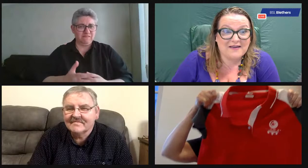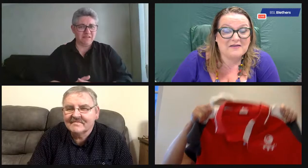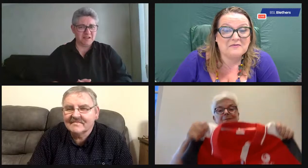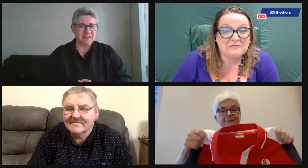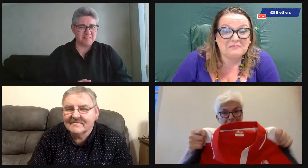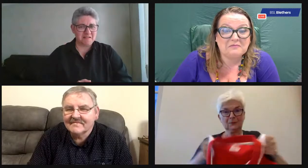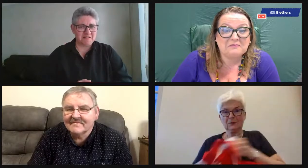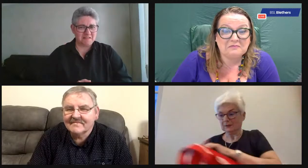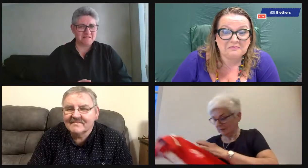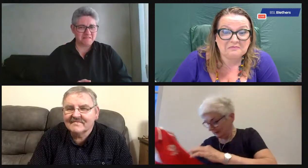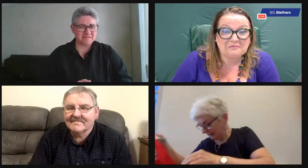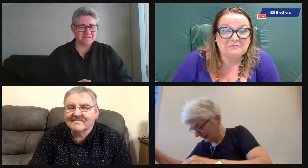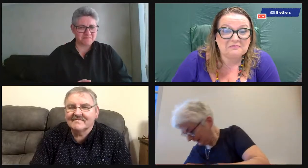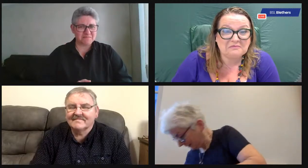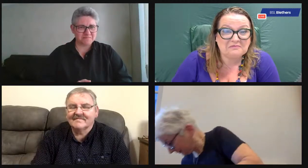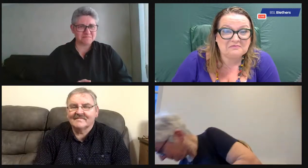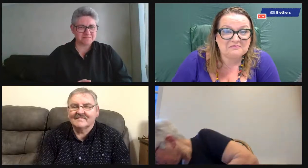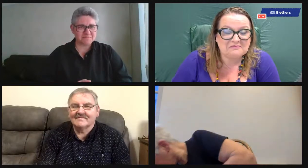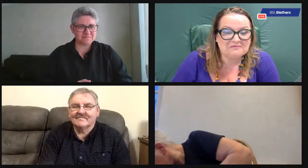Oh, is that a nice t-shirt? Yeah, absolutely. Absolutely.